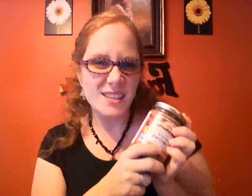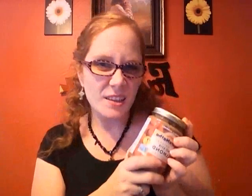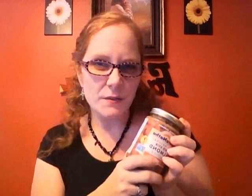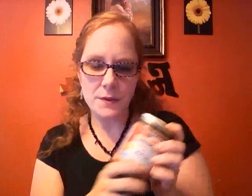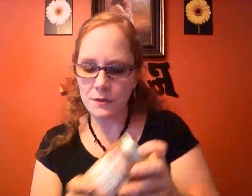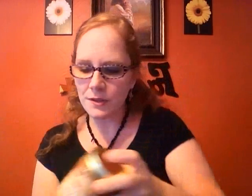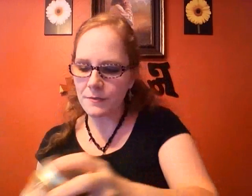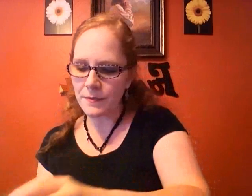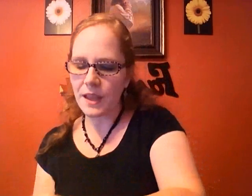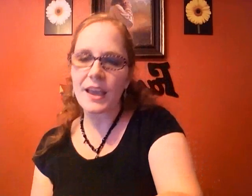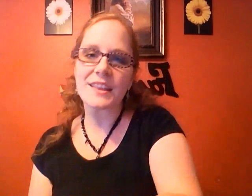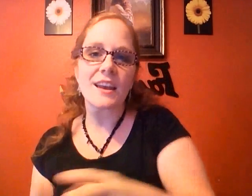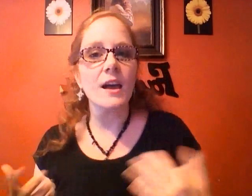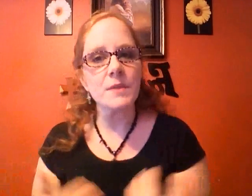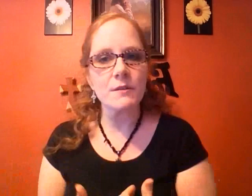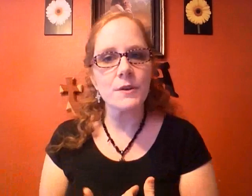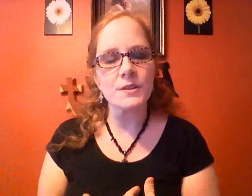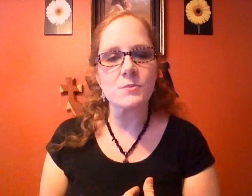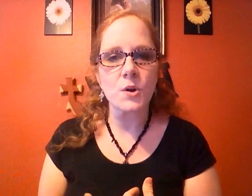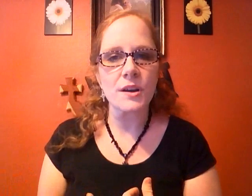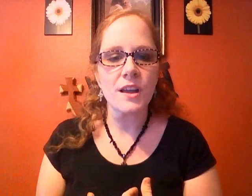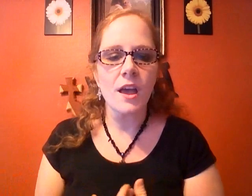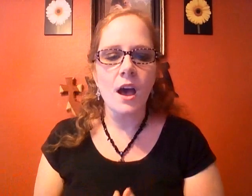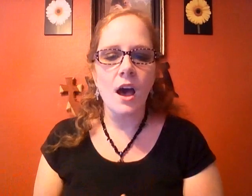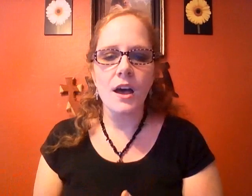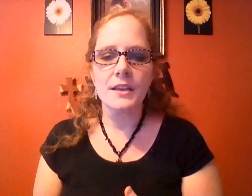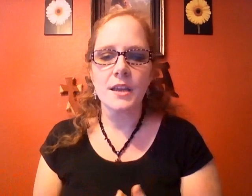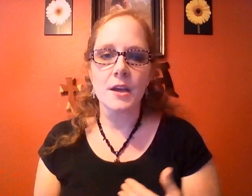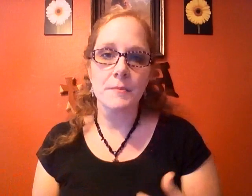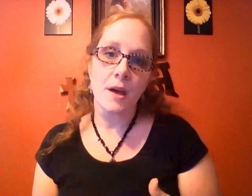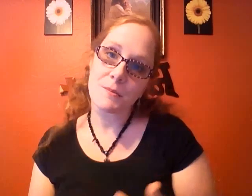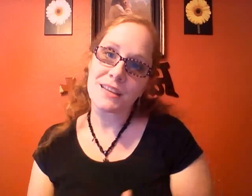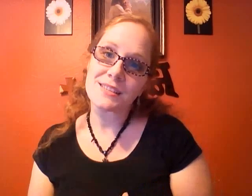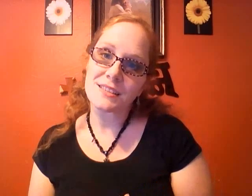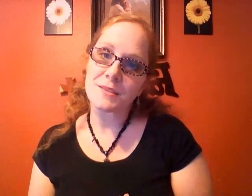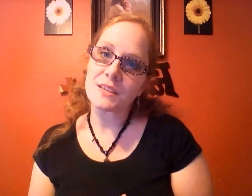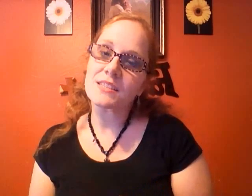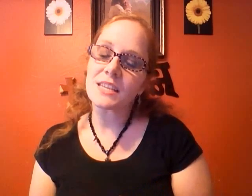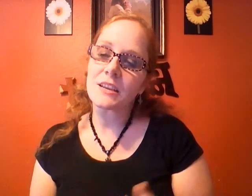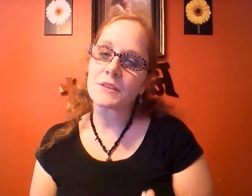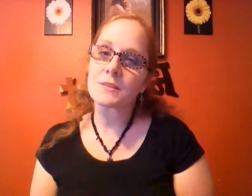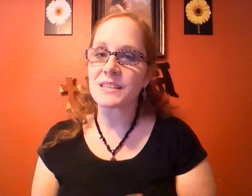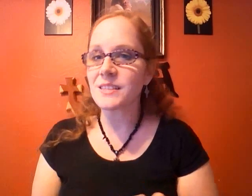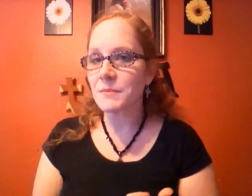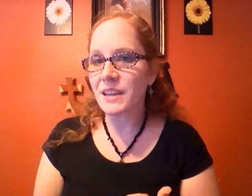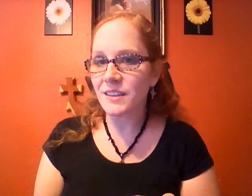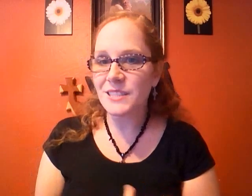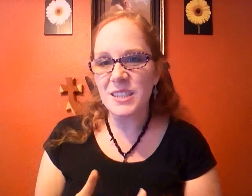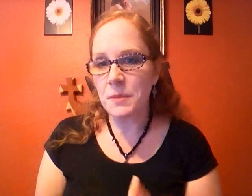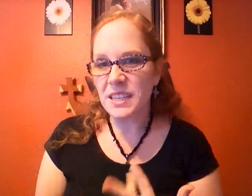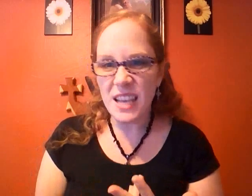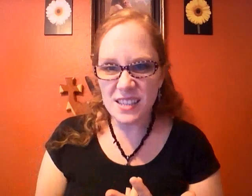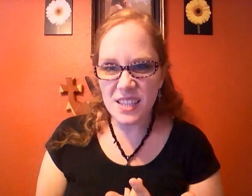on the food and then I'm gonna focus more on on my system to see if it's my stomach my intestines